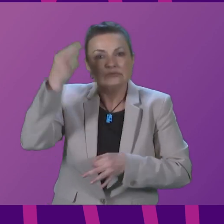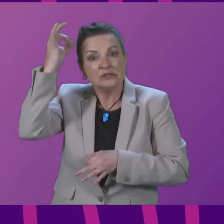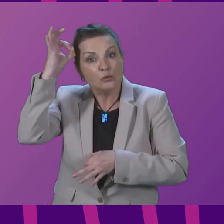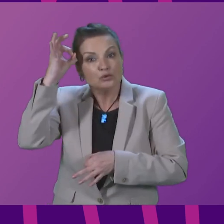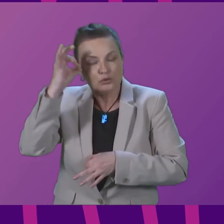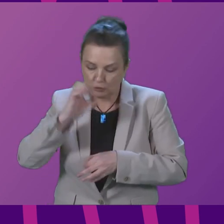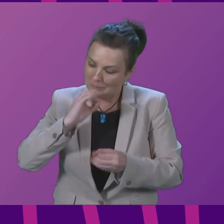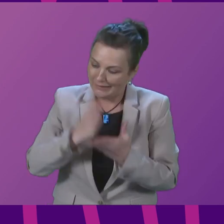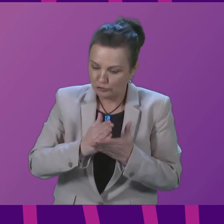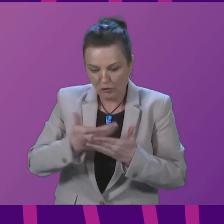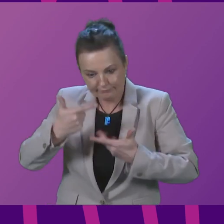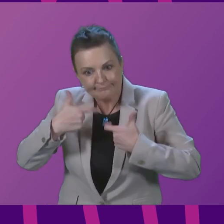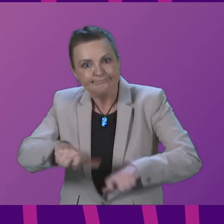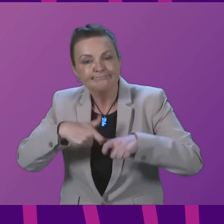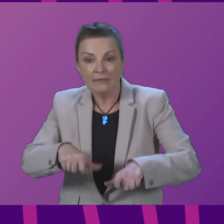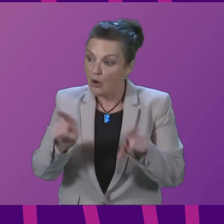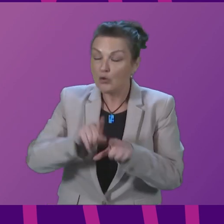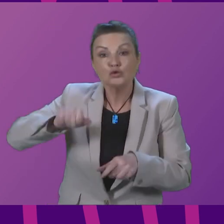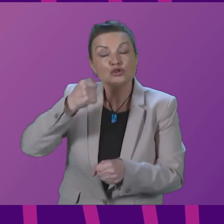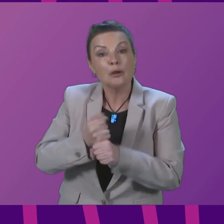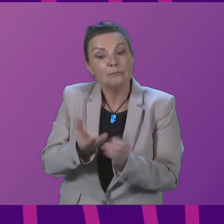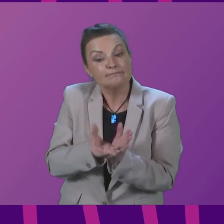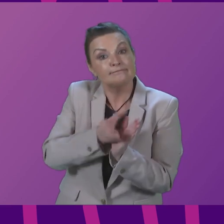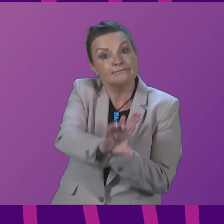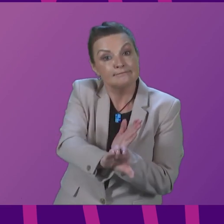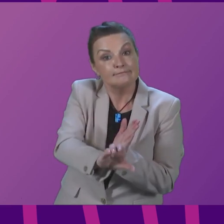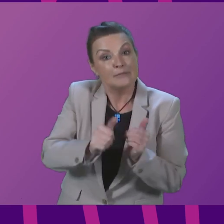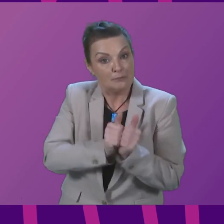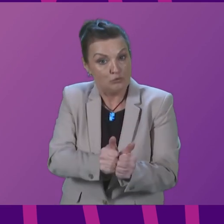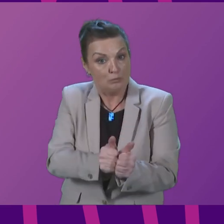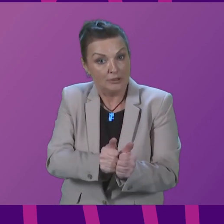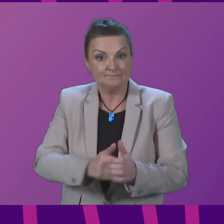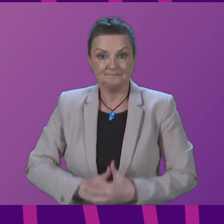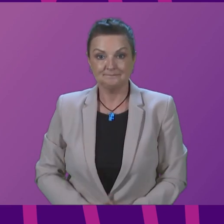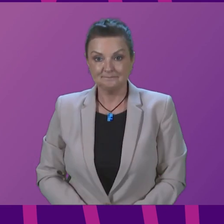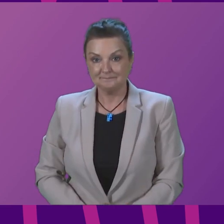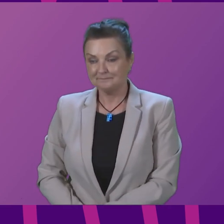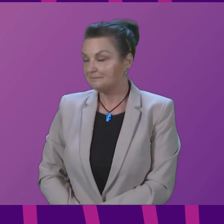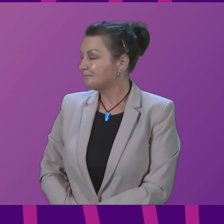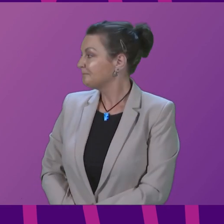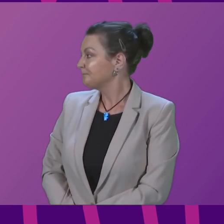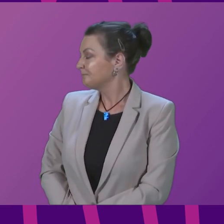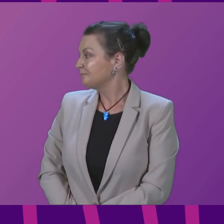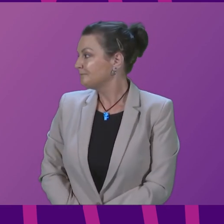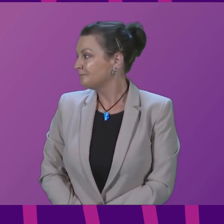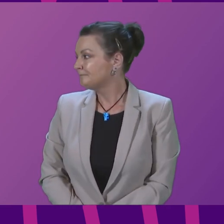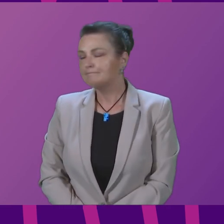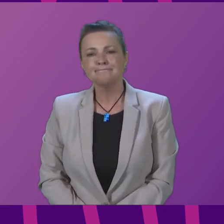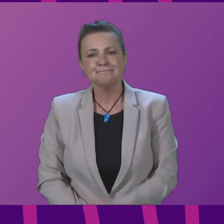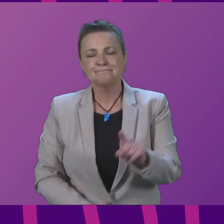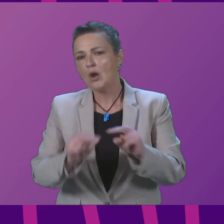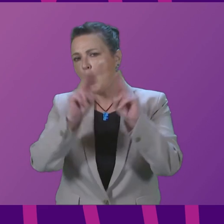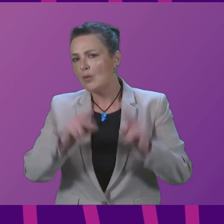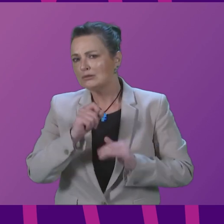continues to provide funding where appropriate. Pam Duncan-Glancy. Thank you, President Officer. The Homeless Project